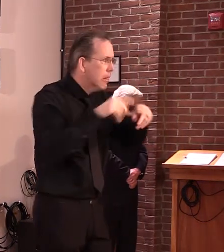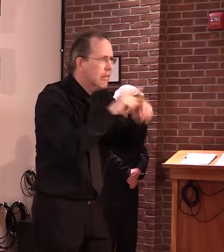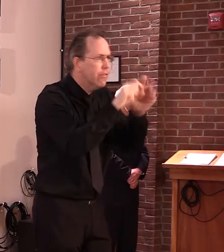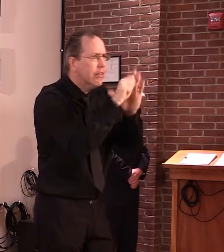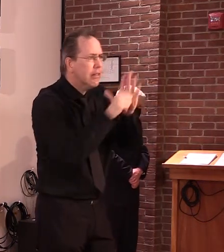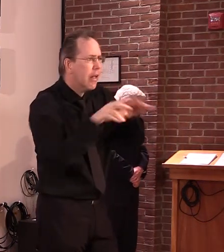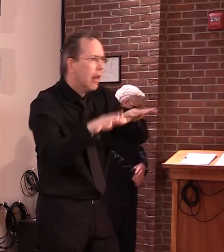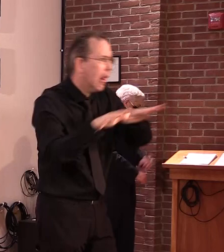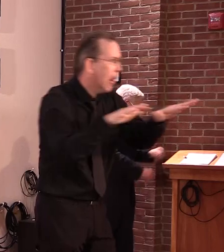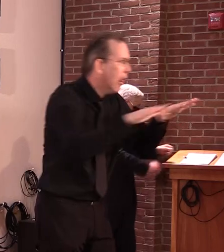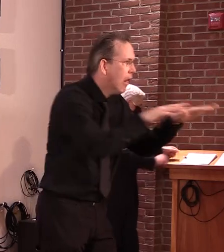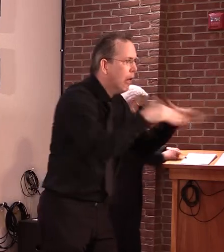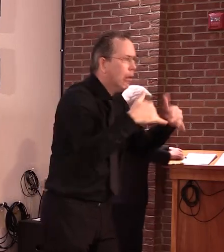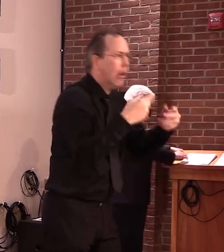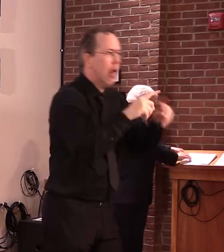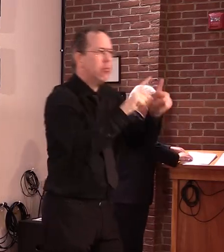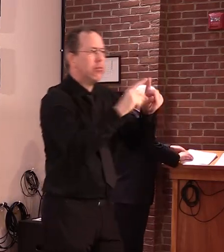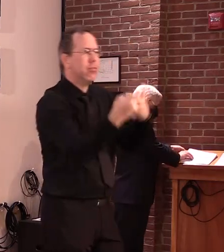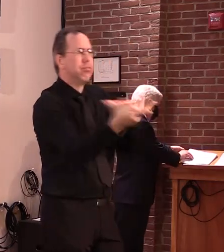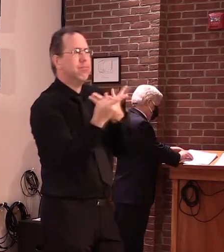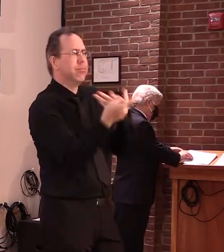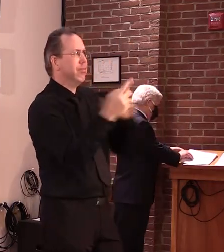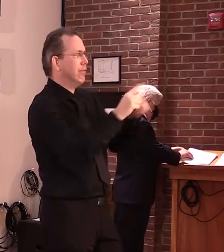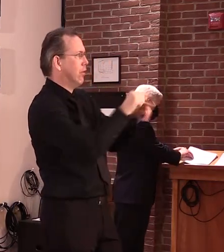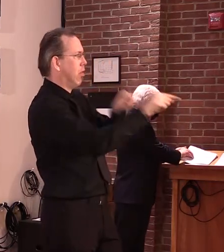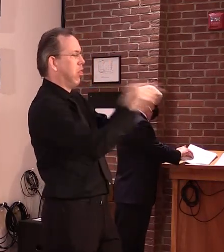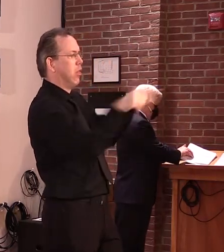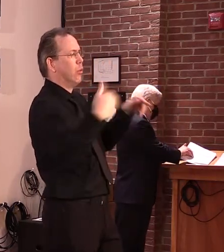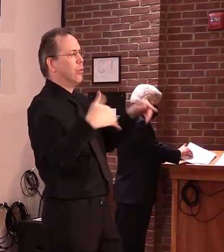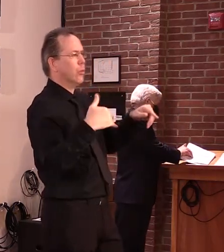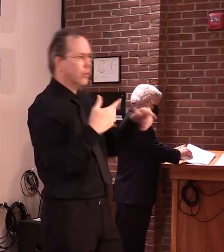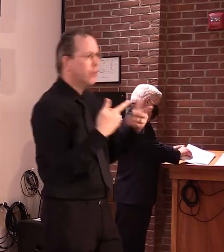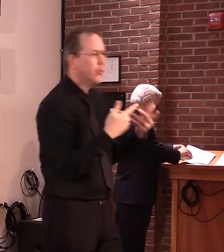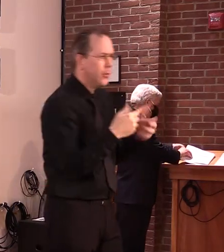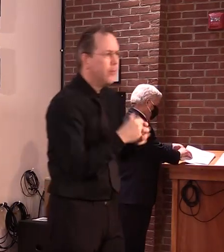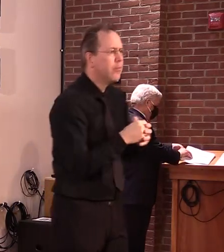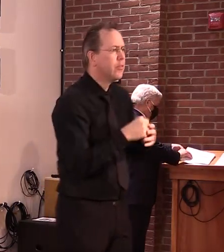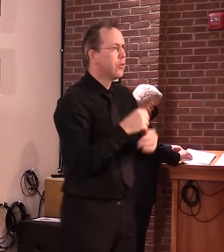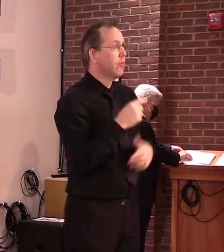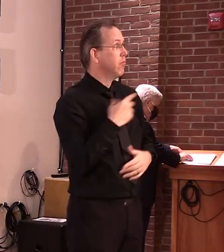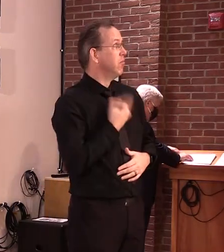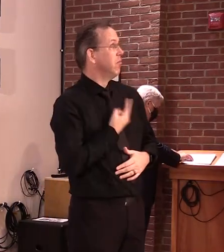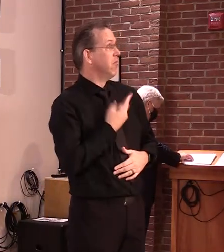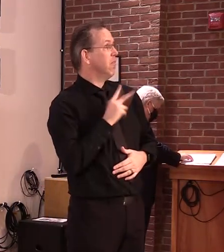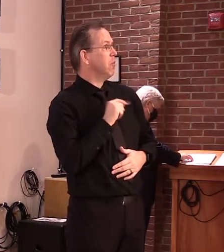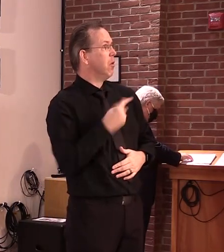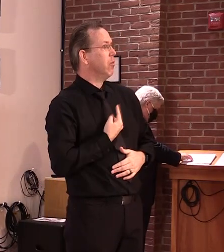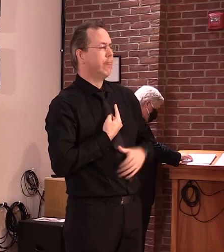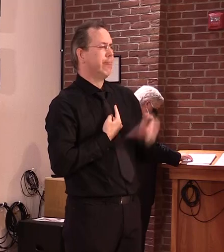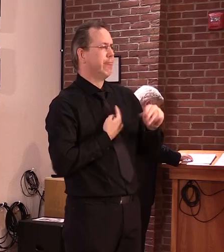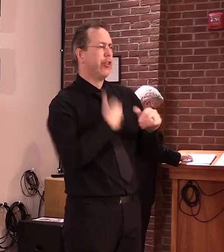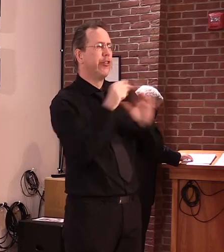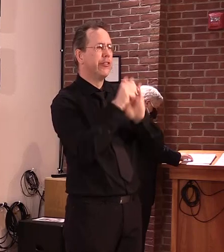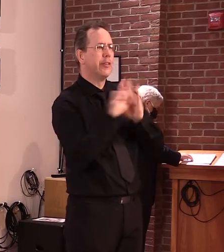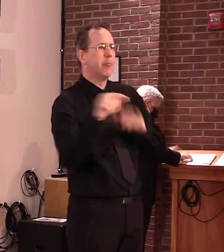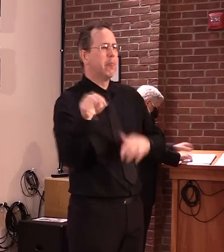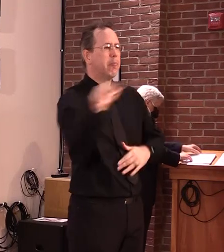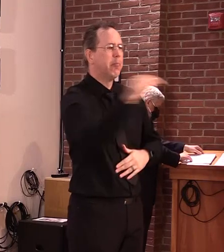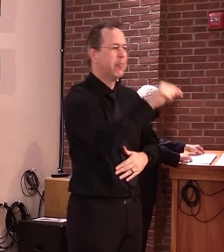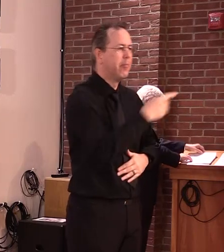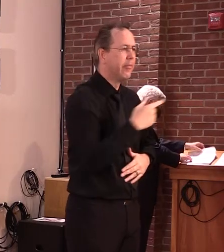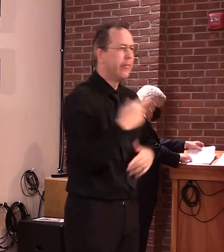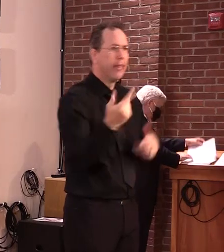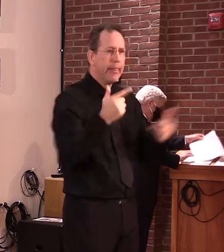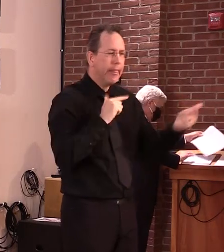people who have signed up for unemployment. So we're not alone. It's going to take them some time to come back in